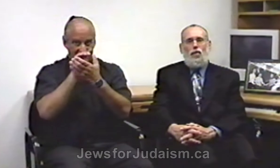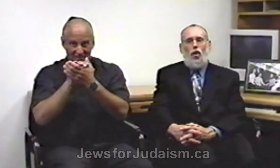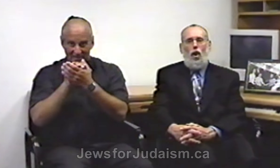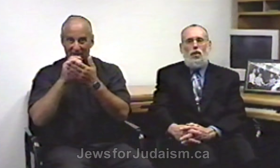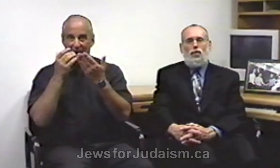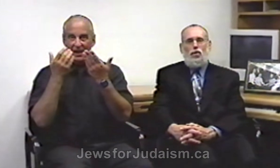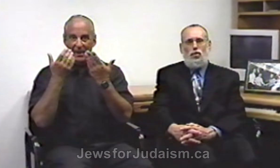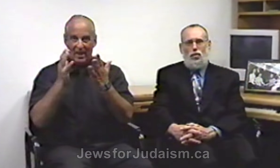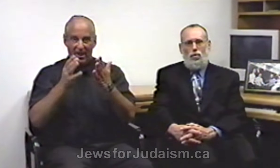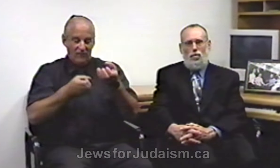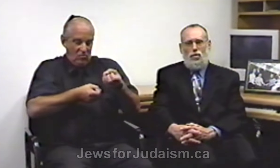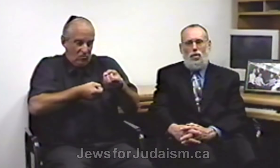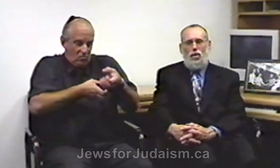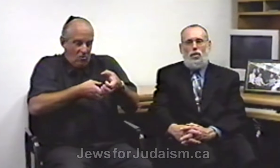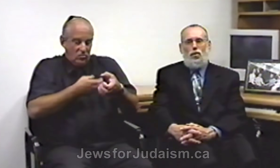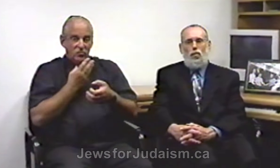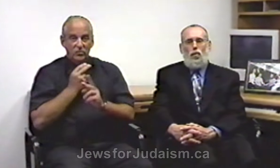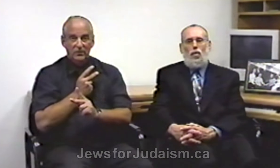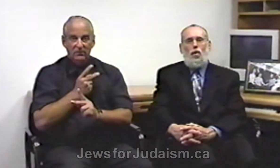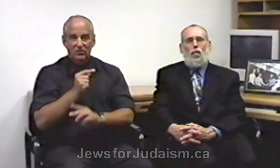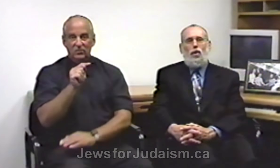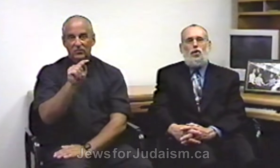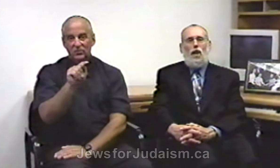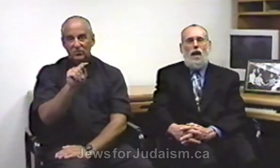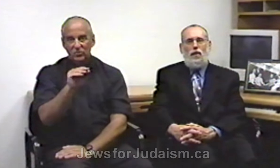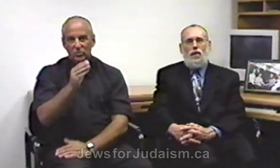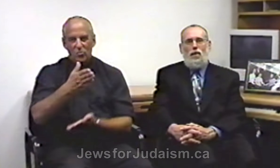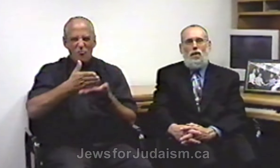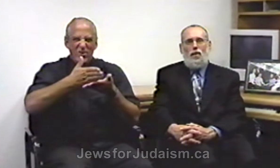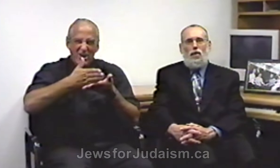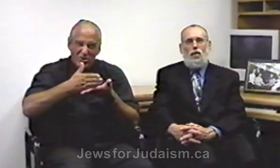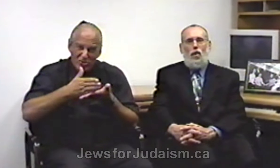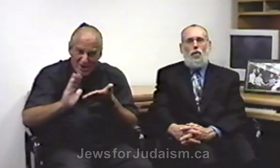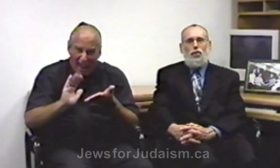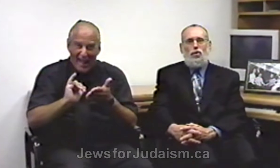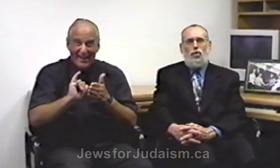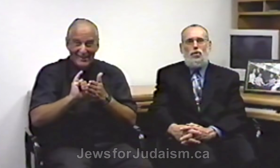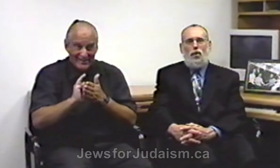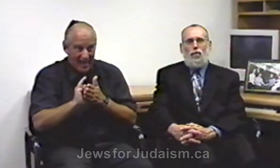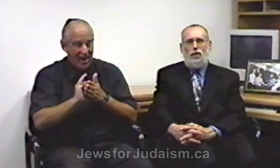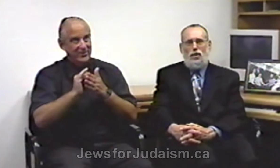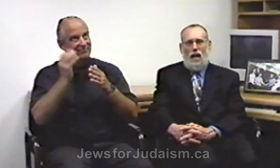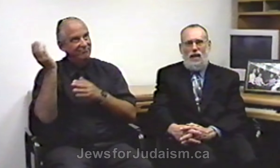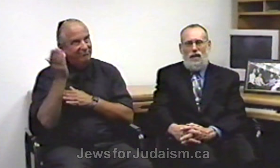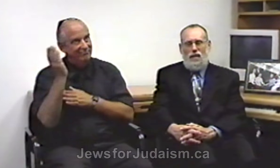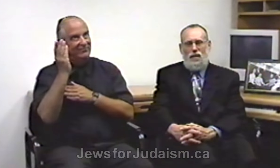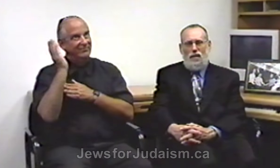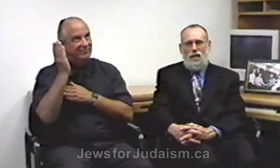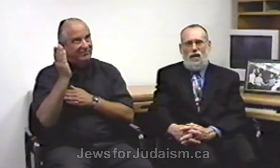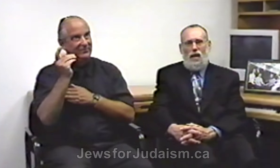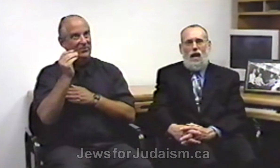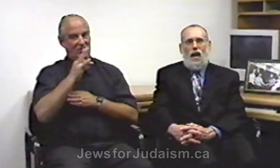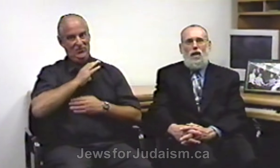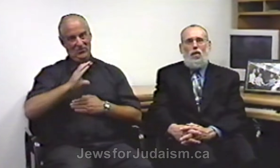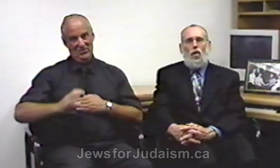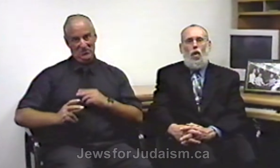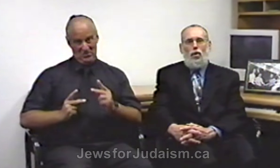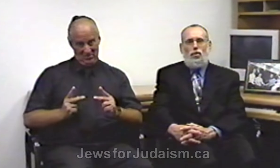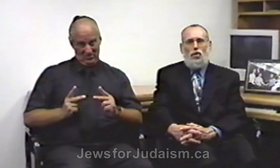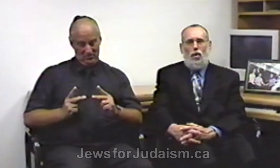caused Jews to reject the overtures of Christianity and also